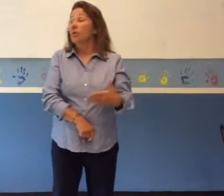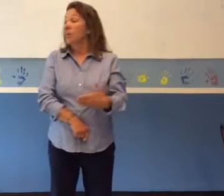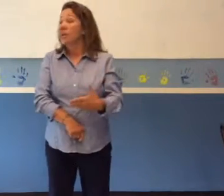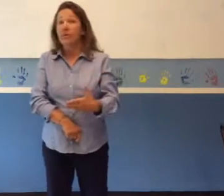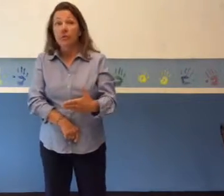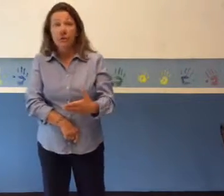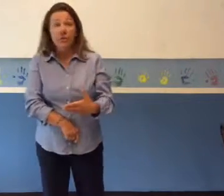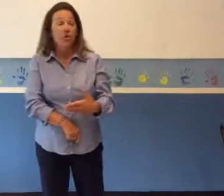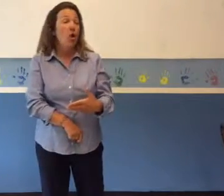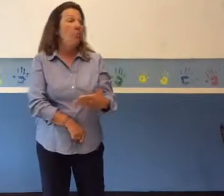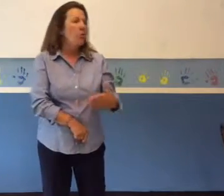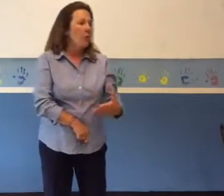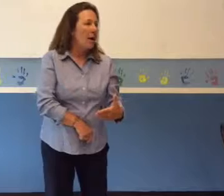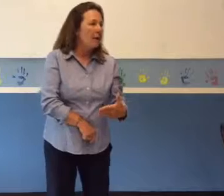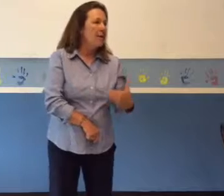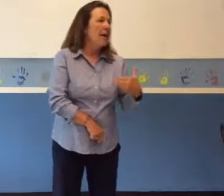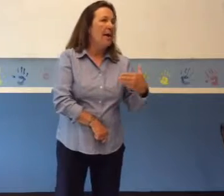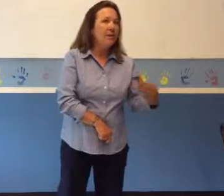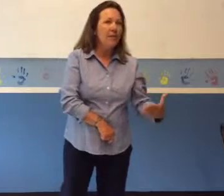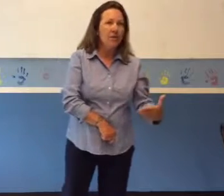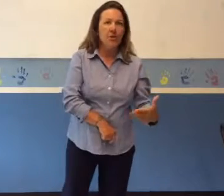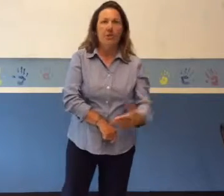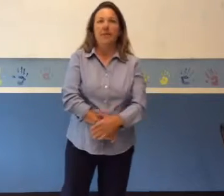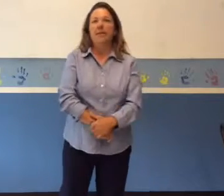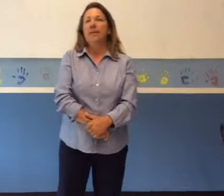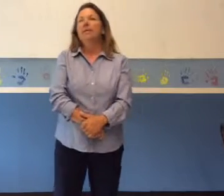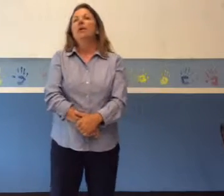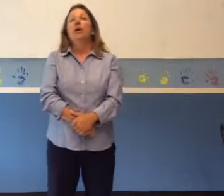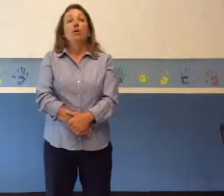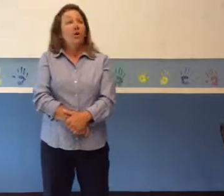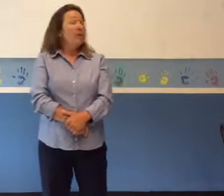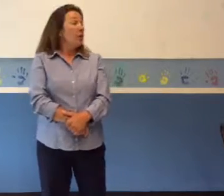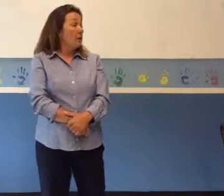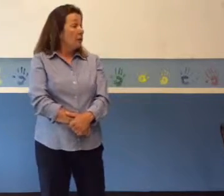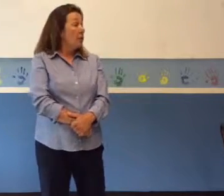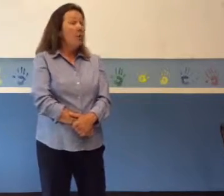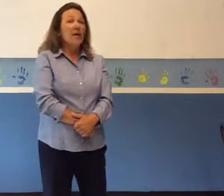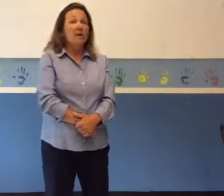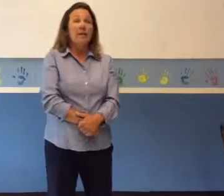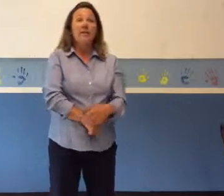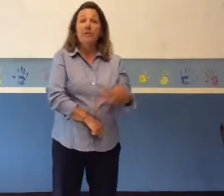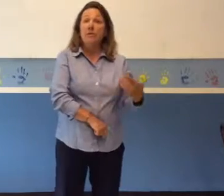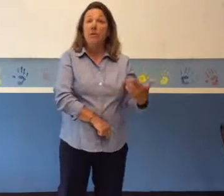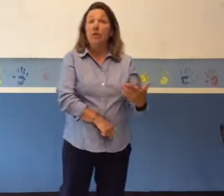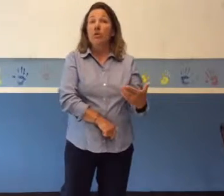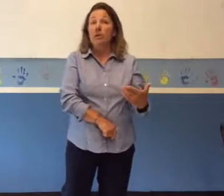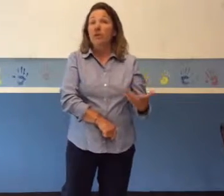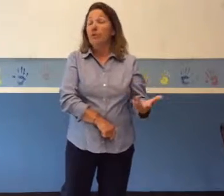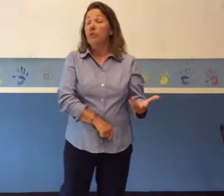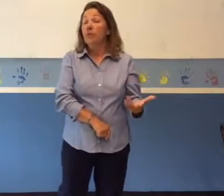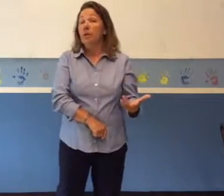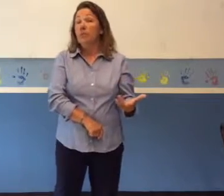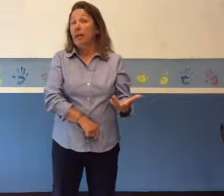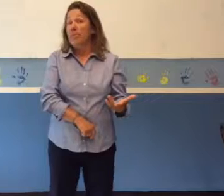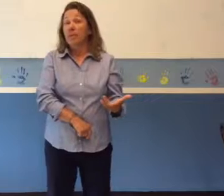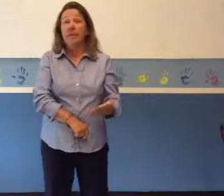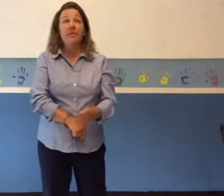doing his or her job correctly and efficiently. Although there are a few areas that are currently using merit pay plans,